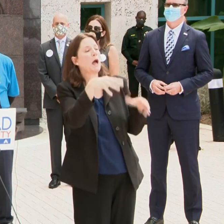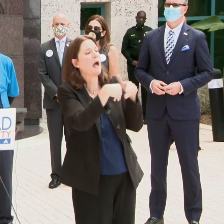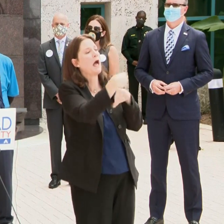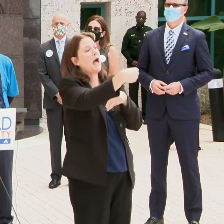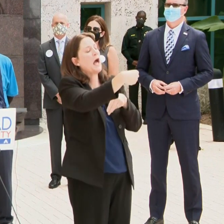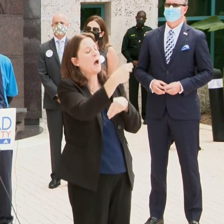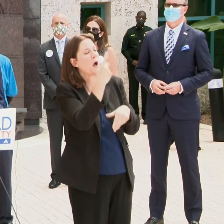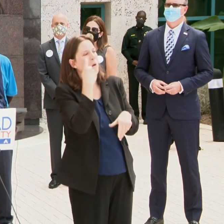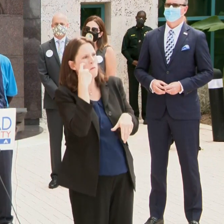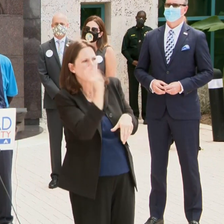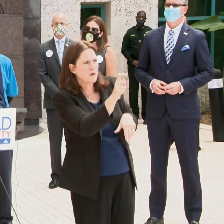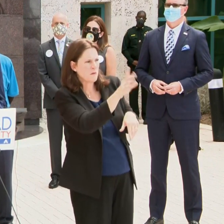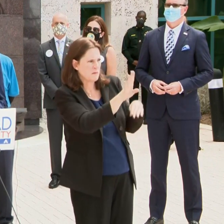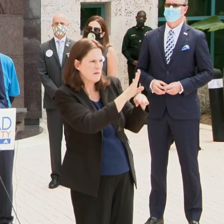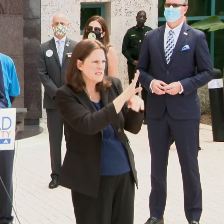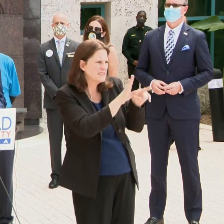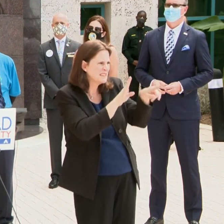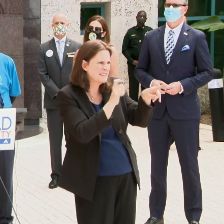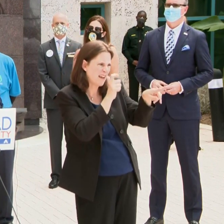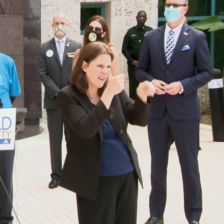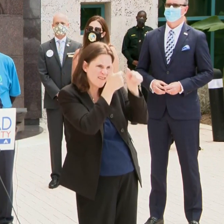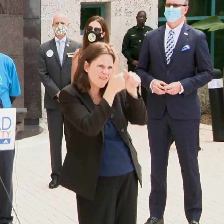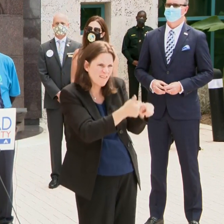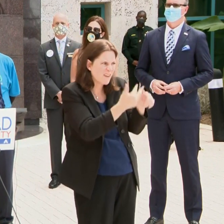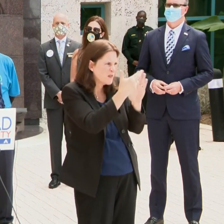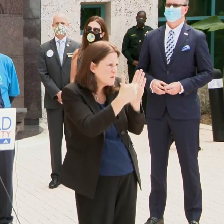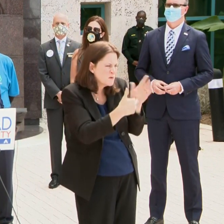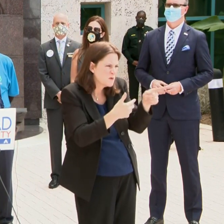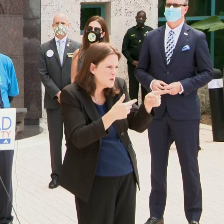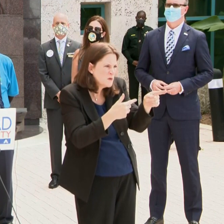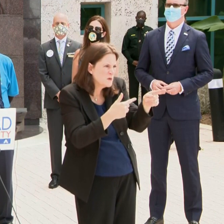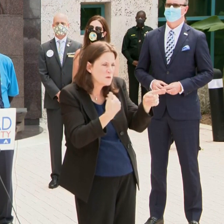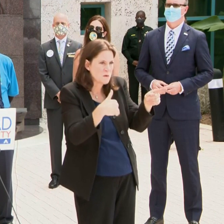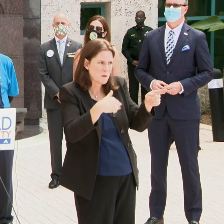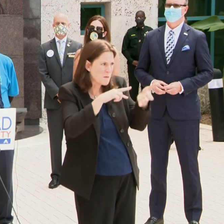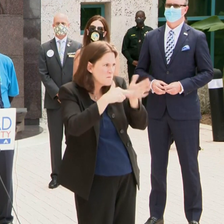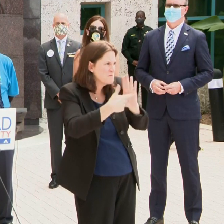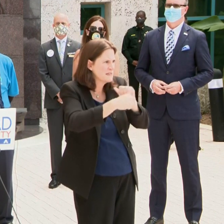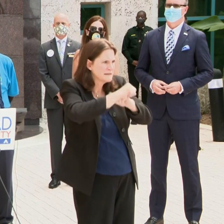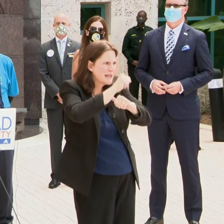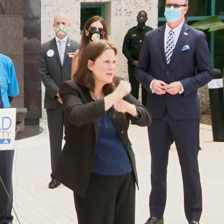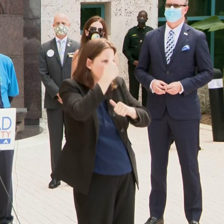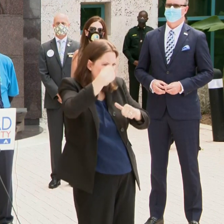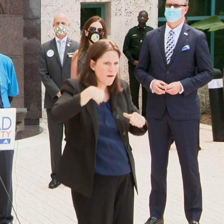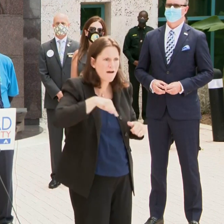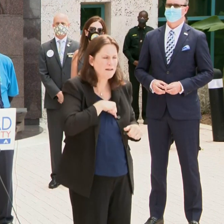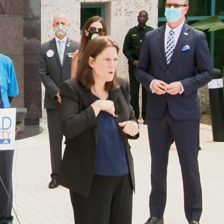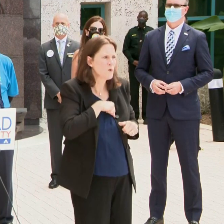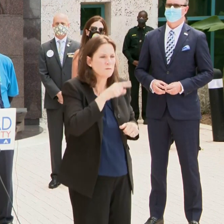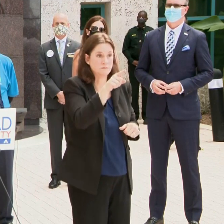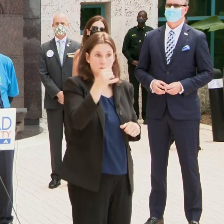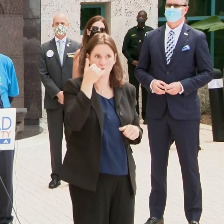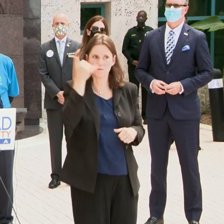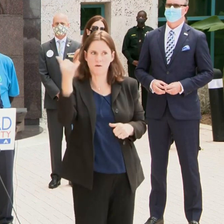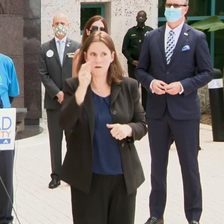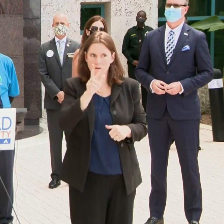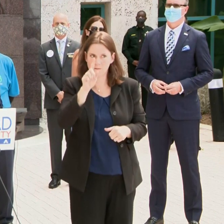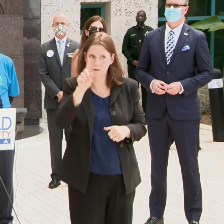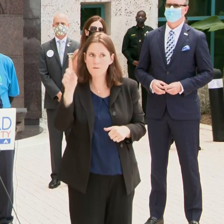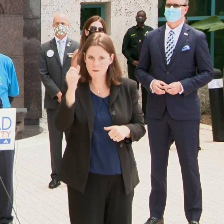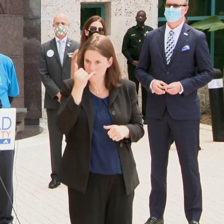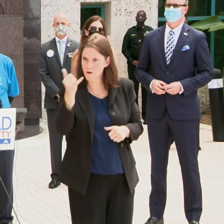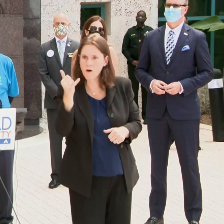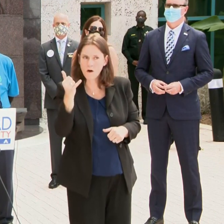some establishment that's not complying to the order, putting you and our community at risk, please call that number, 3-1-1.